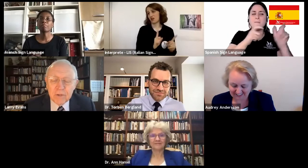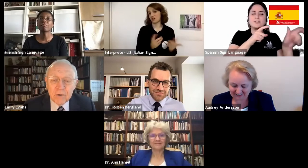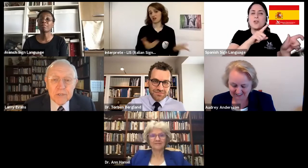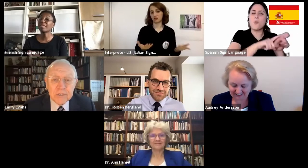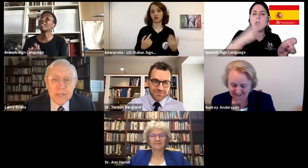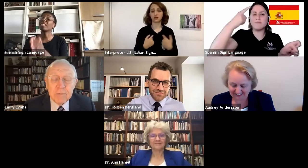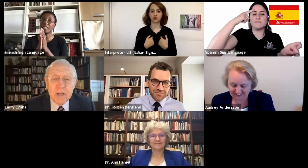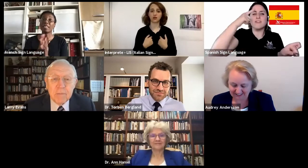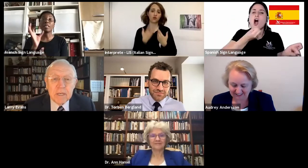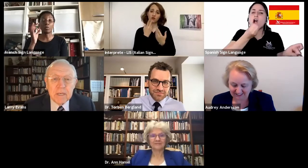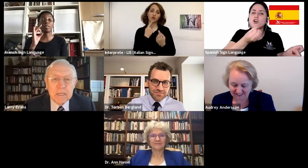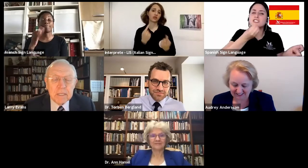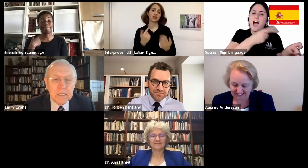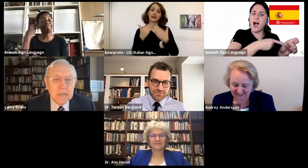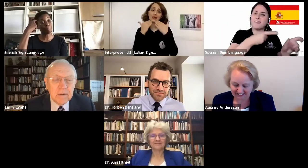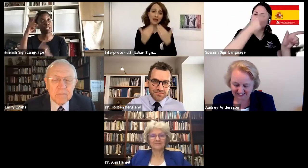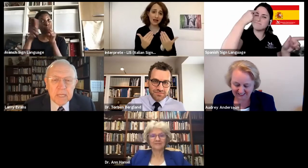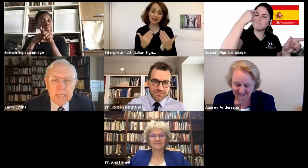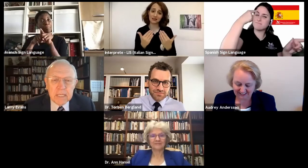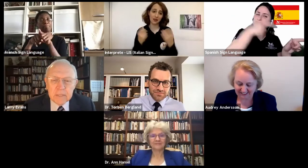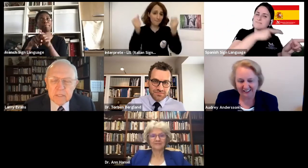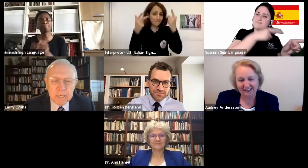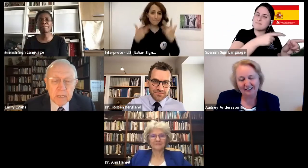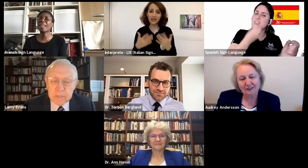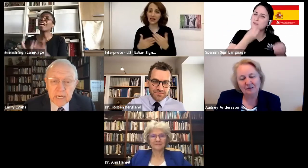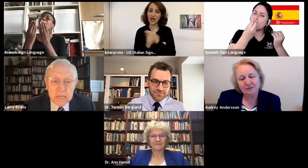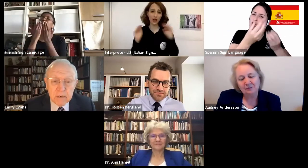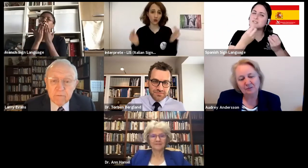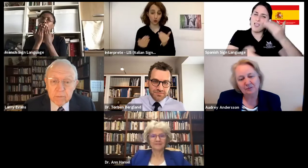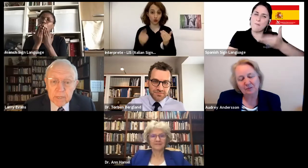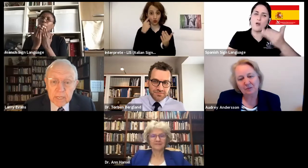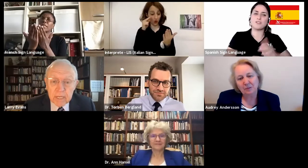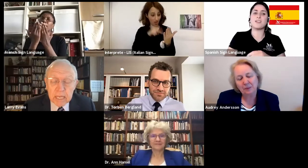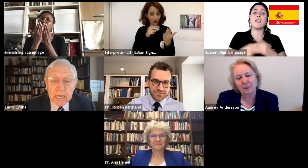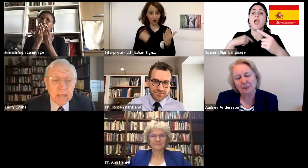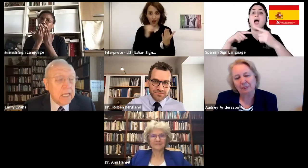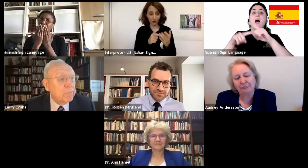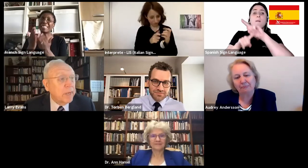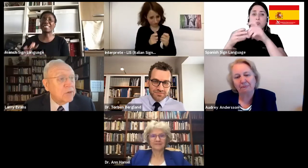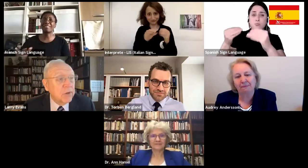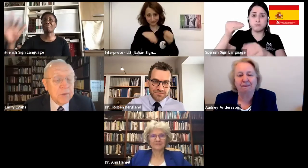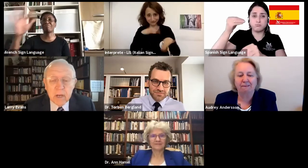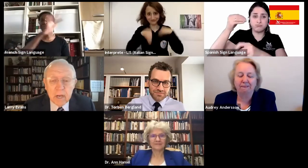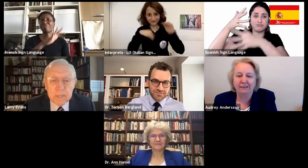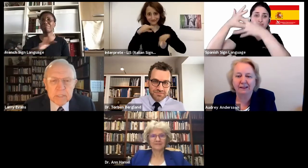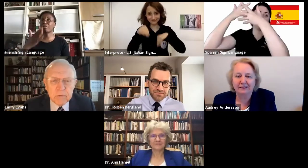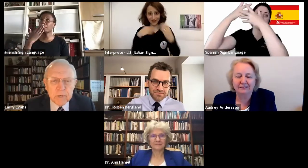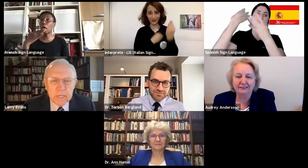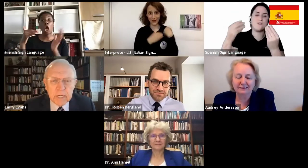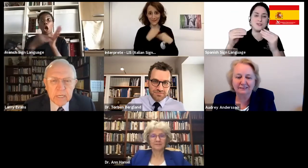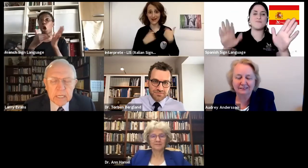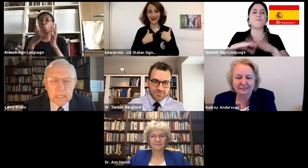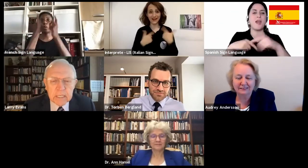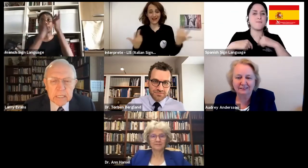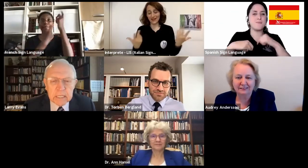The questions keep coming. This has been outstanding for me, and based on the comments that